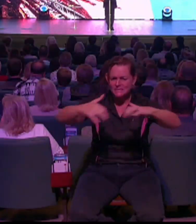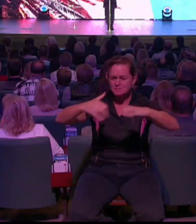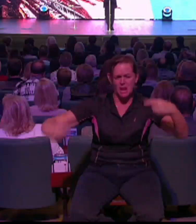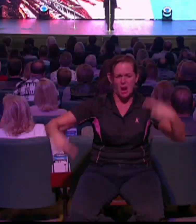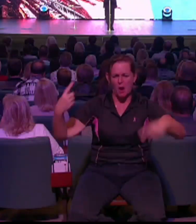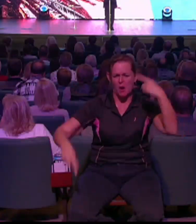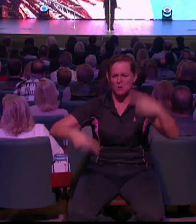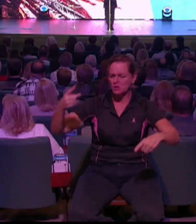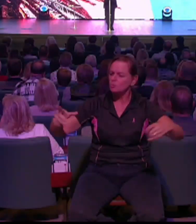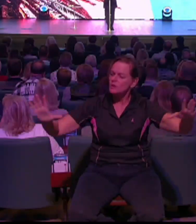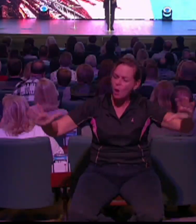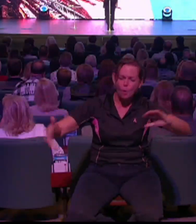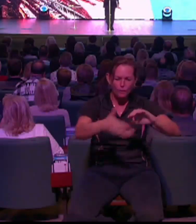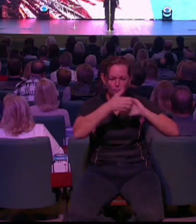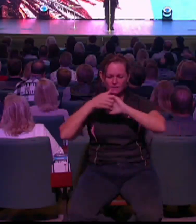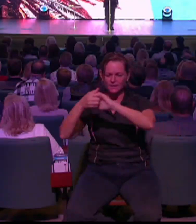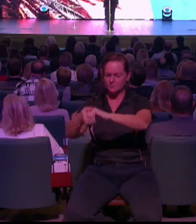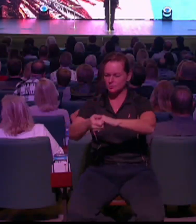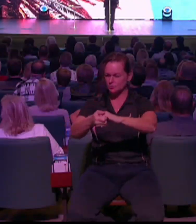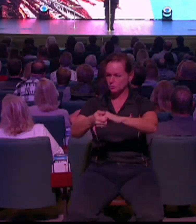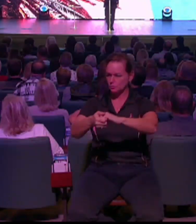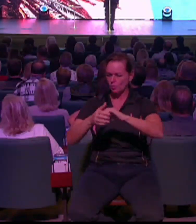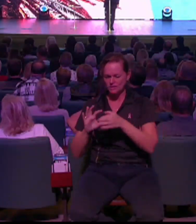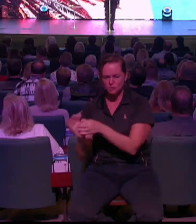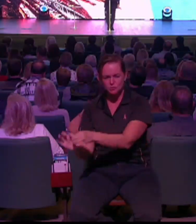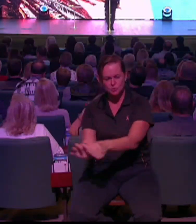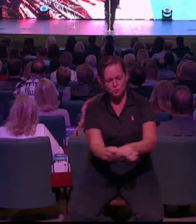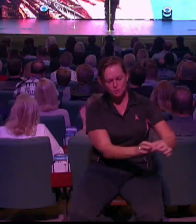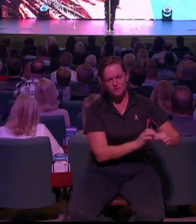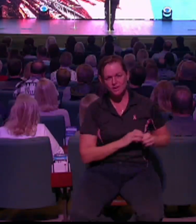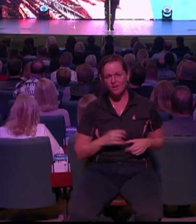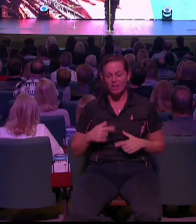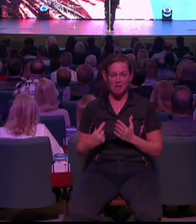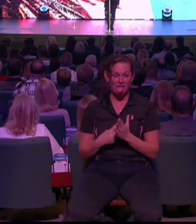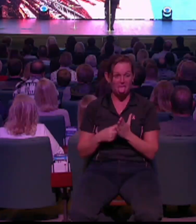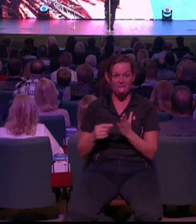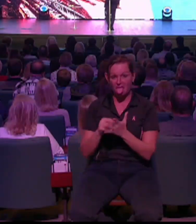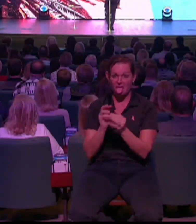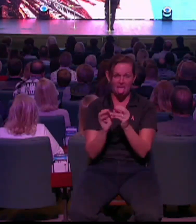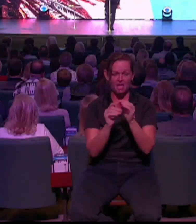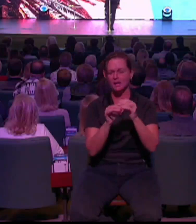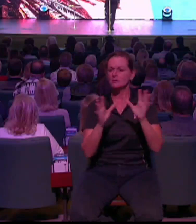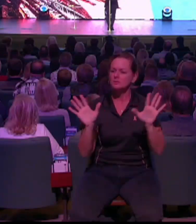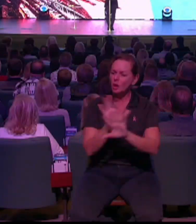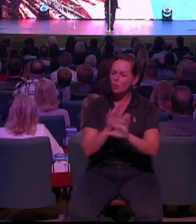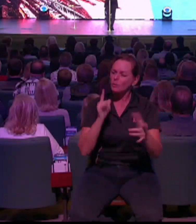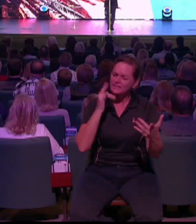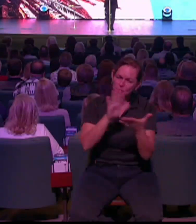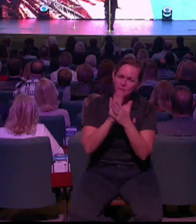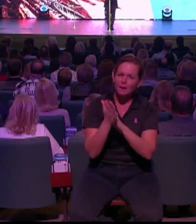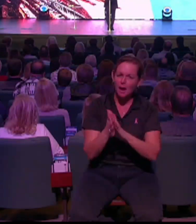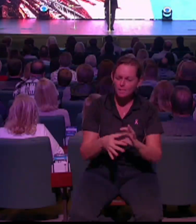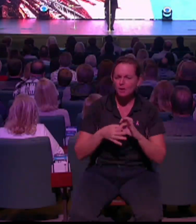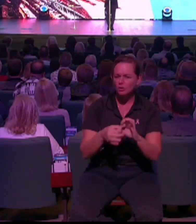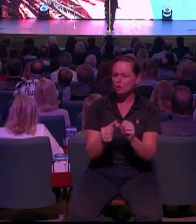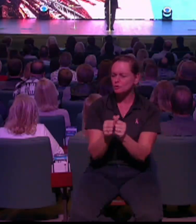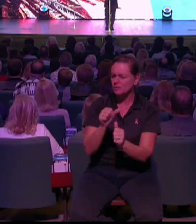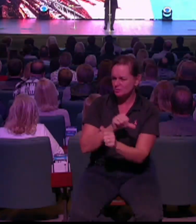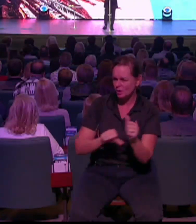clarity and truth instead of nonsense. I'm going to close with a quote from C.S. Lewis because it would be